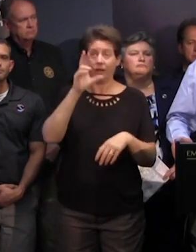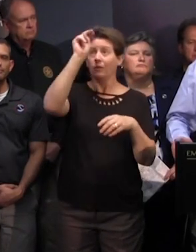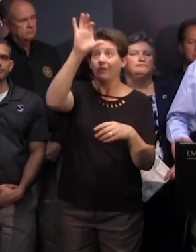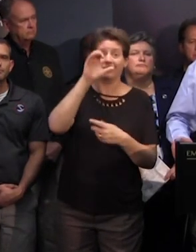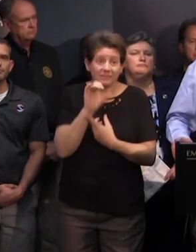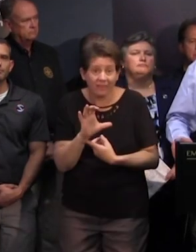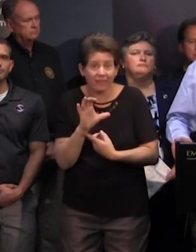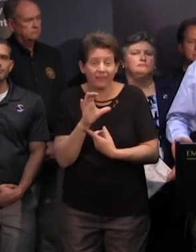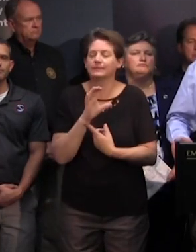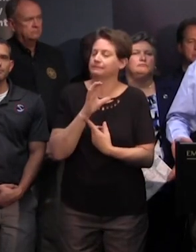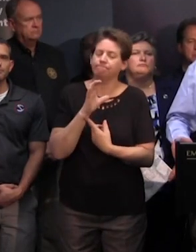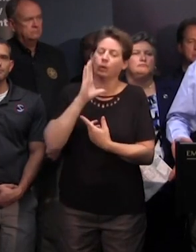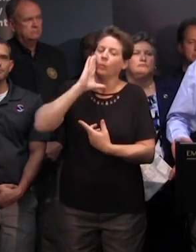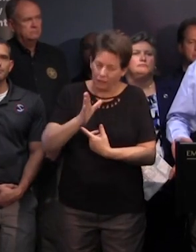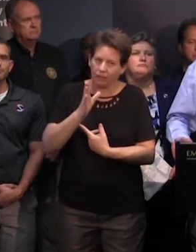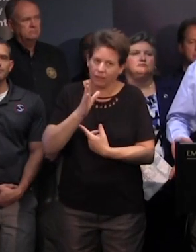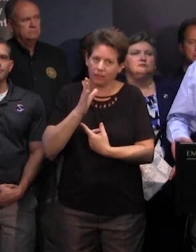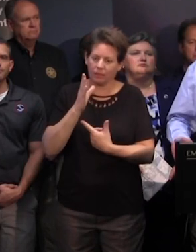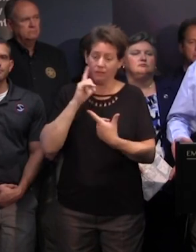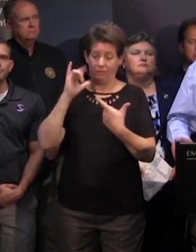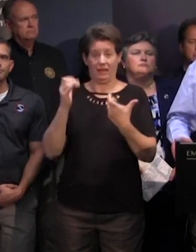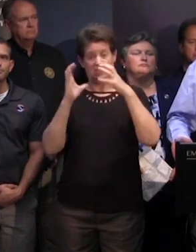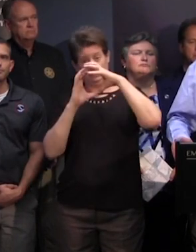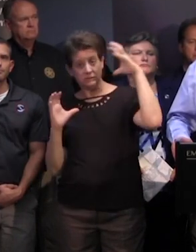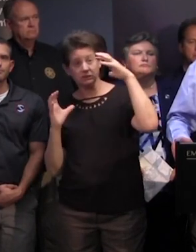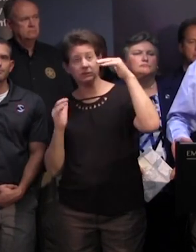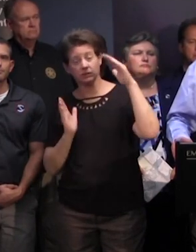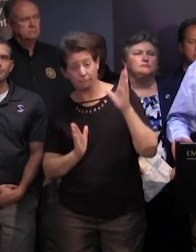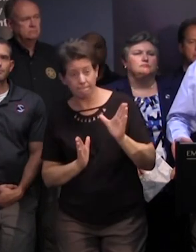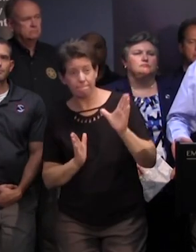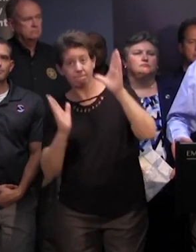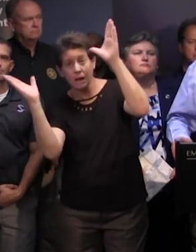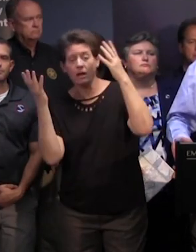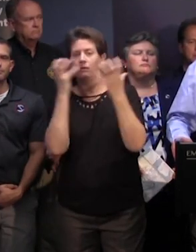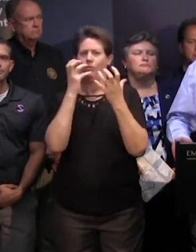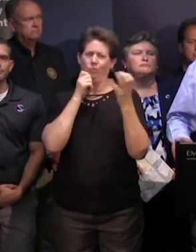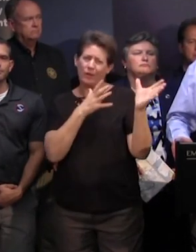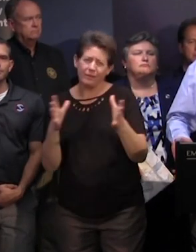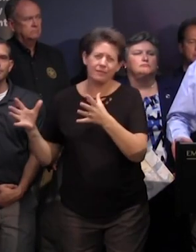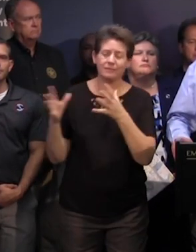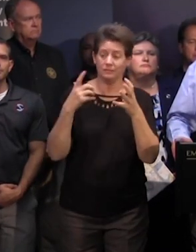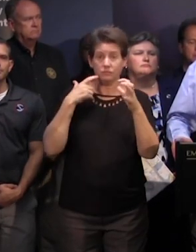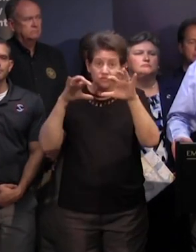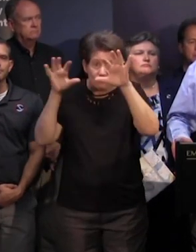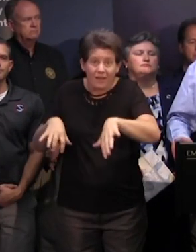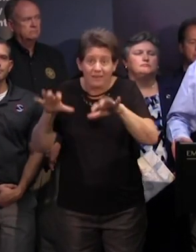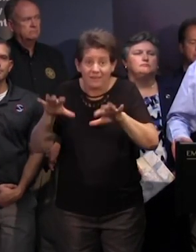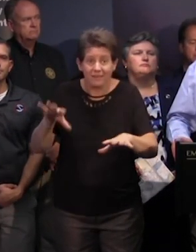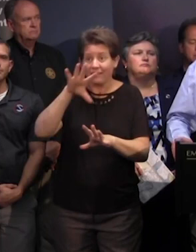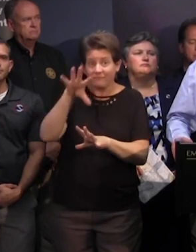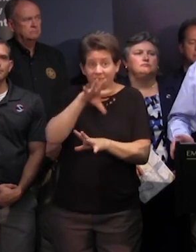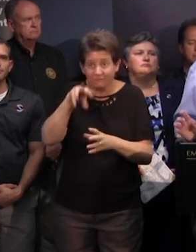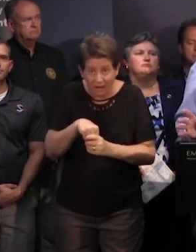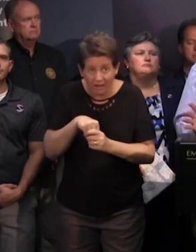they'll because of the size of the the of the hurricane because of the velocity of the winds and the amount of rain that's in it and the fact